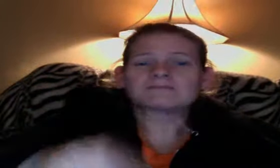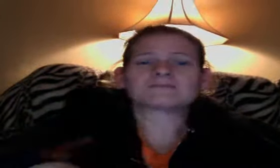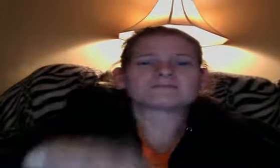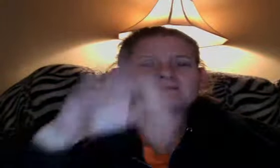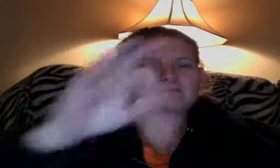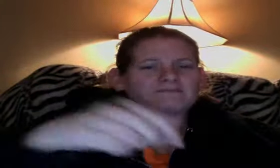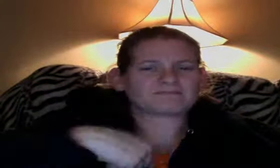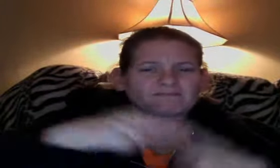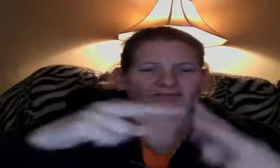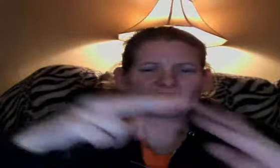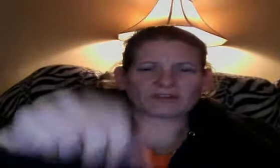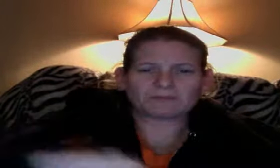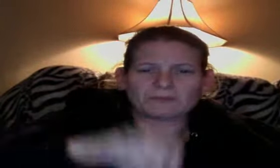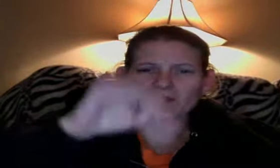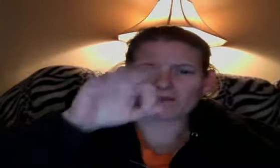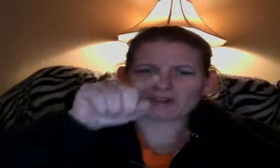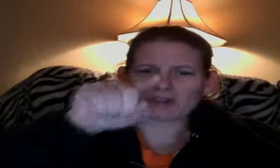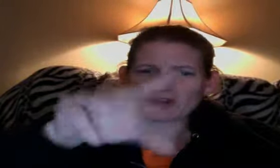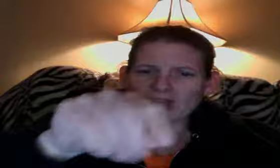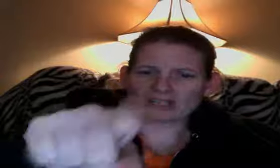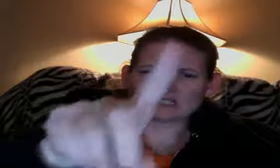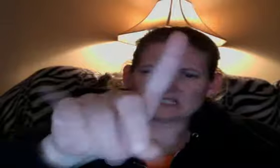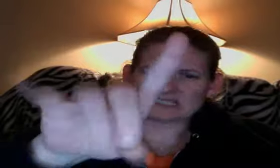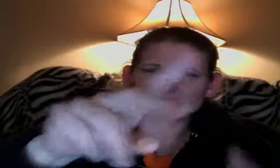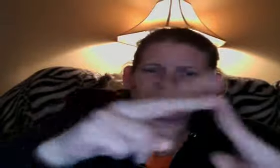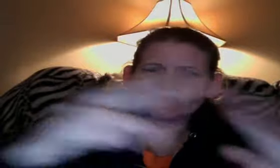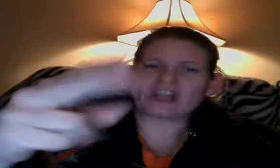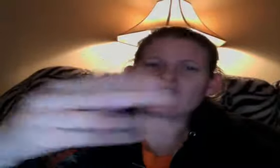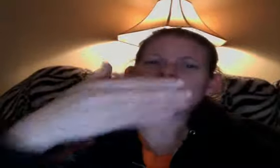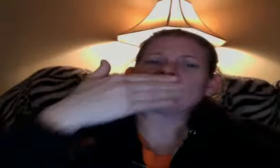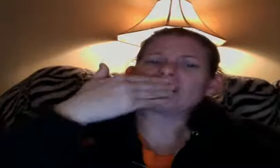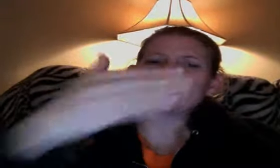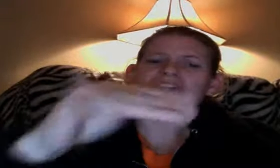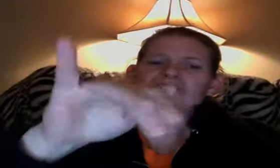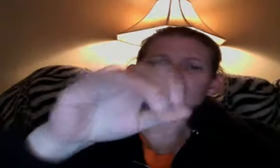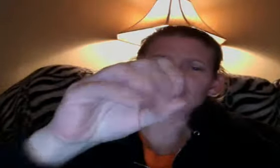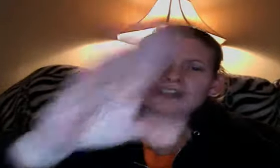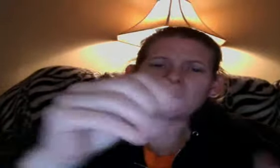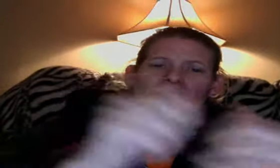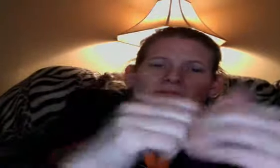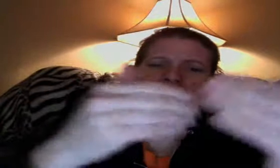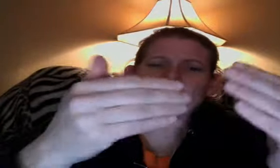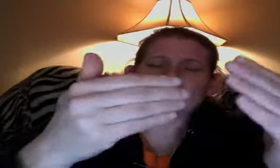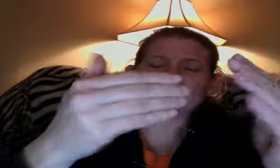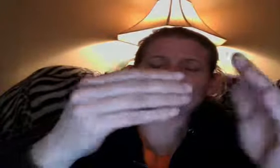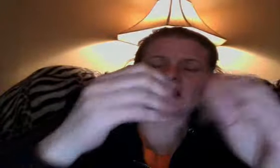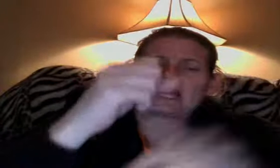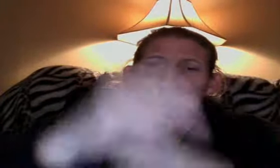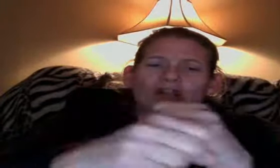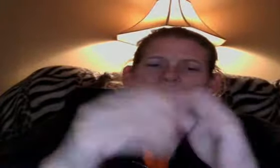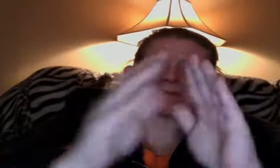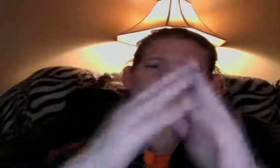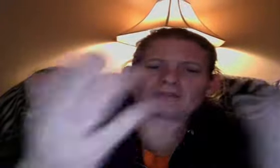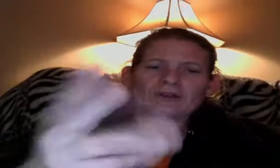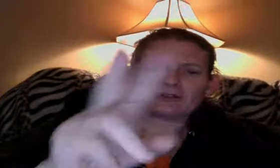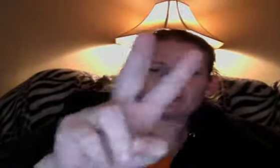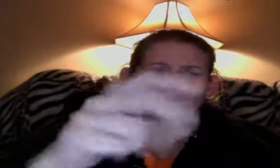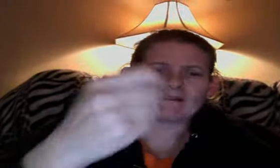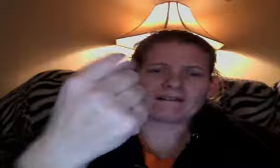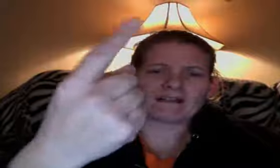Yeah, we can climb the ladder to get baby duck down. But the ladder's not colored in. We need